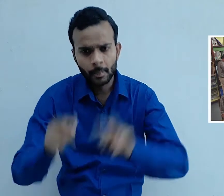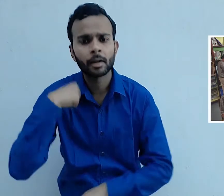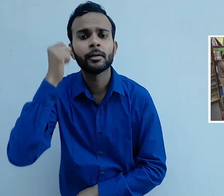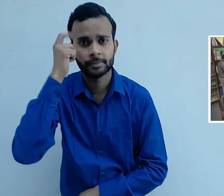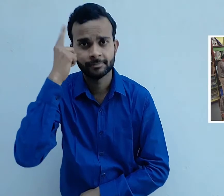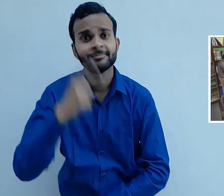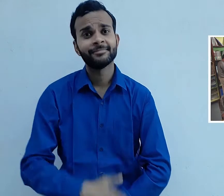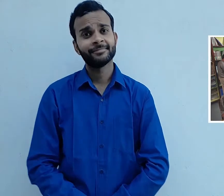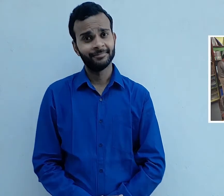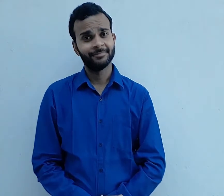on Google.